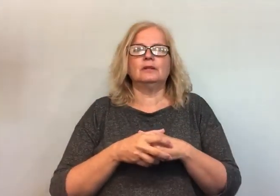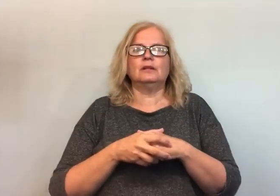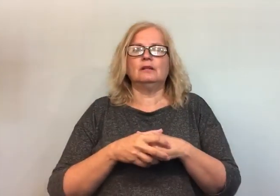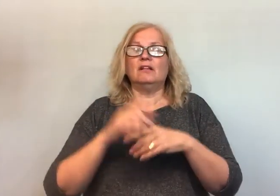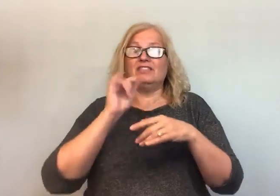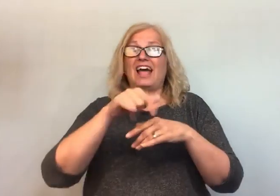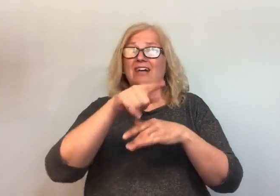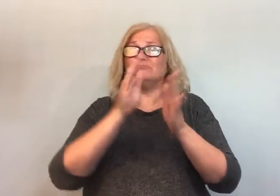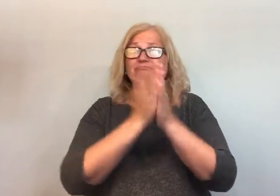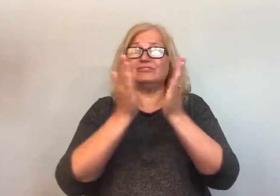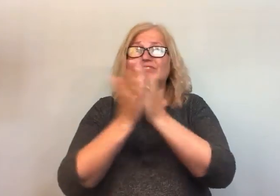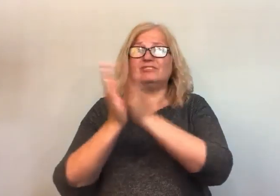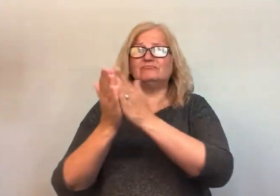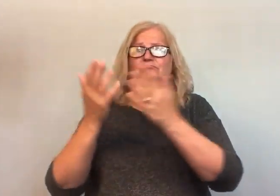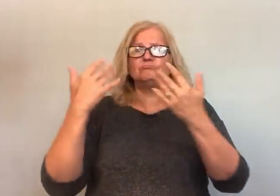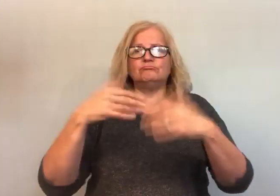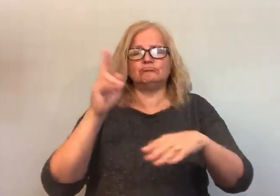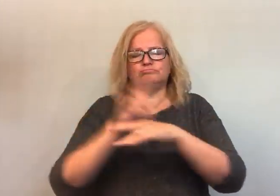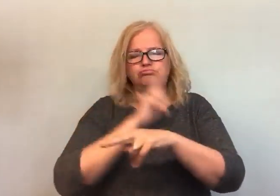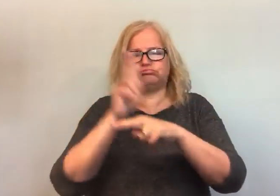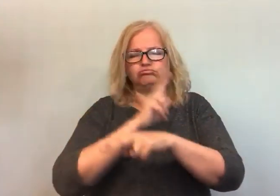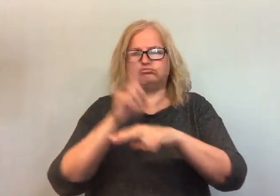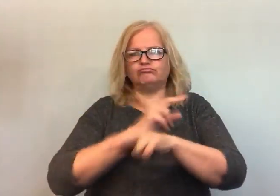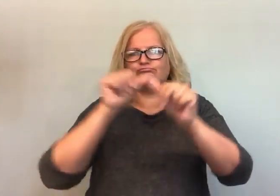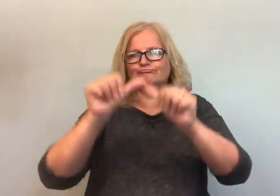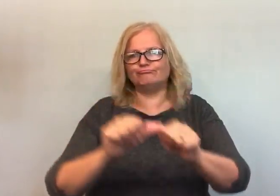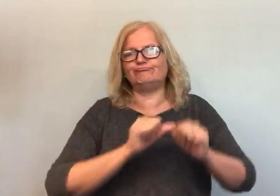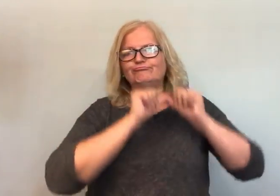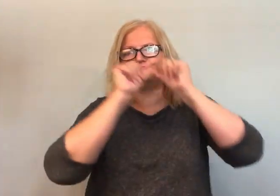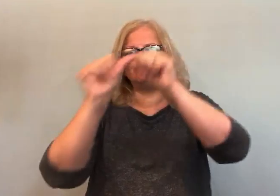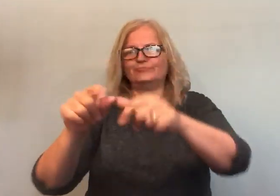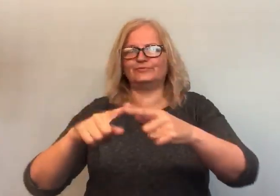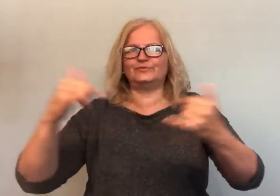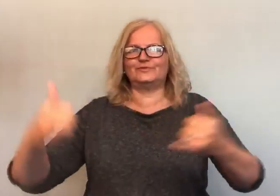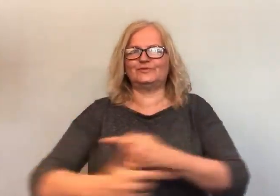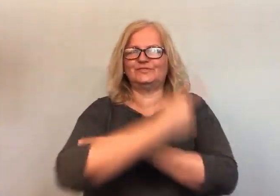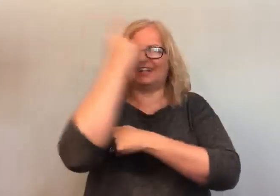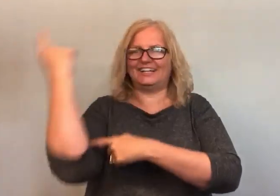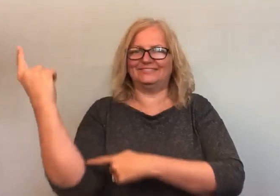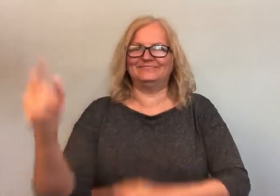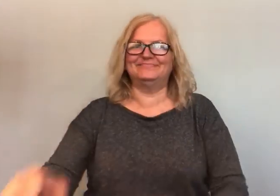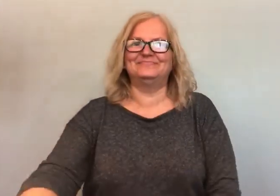These Signing Naturally textbooks have been used extensively over the years and are still in use today.